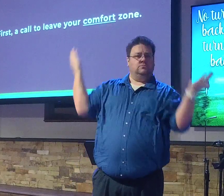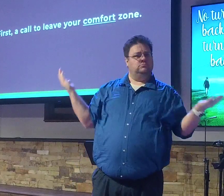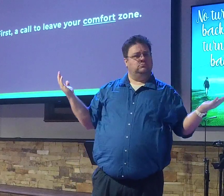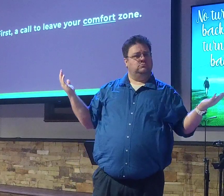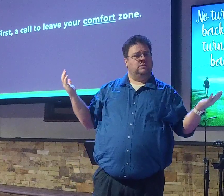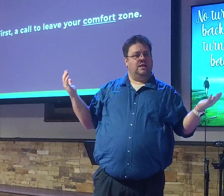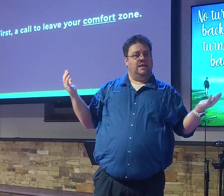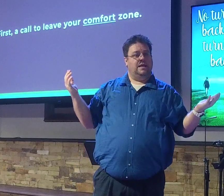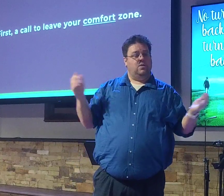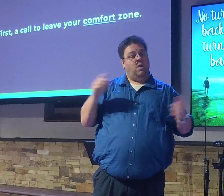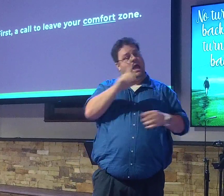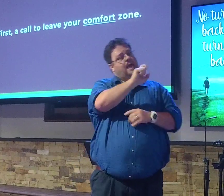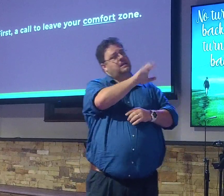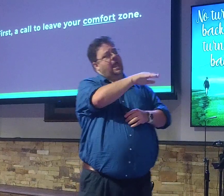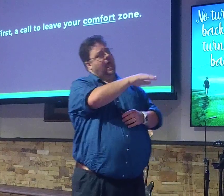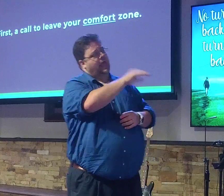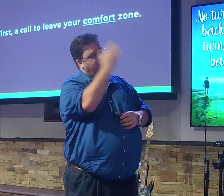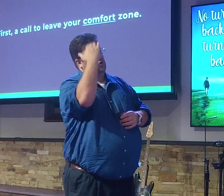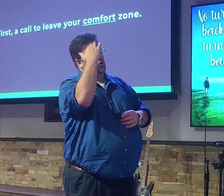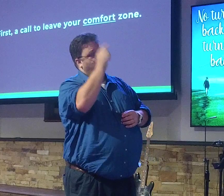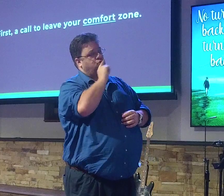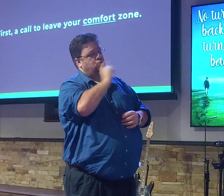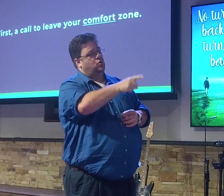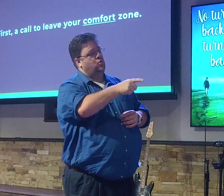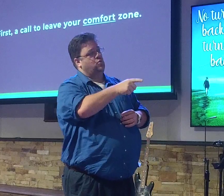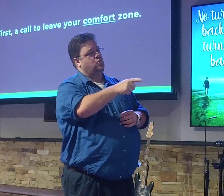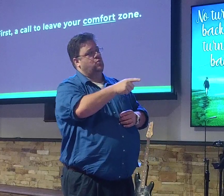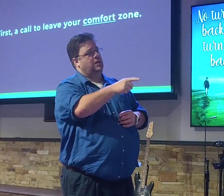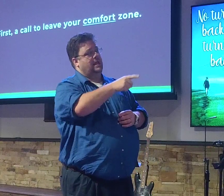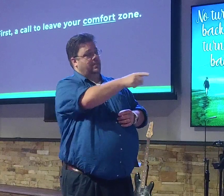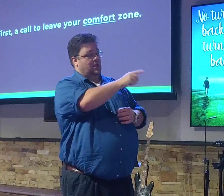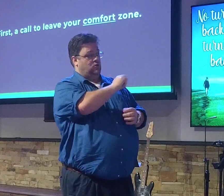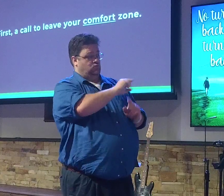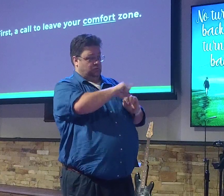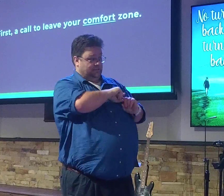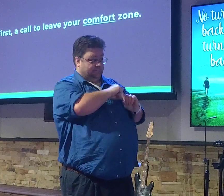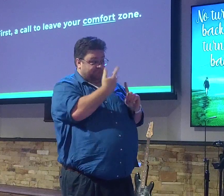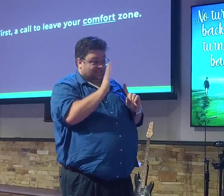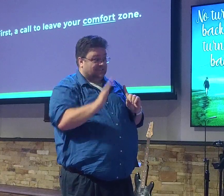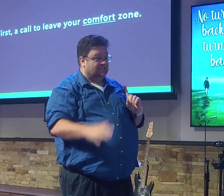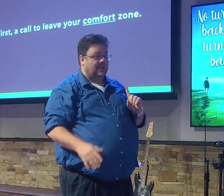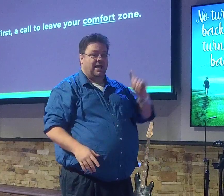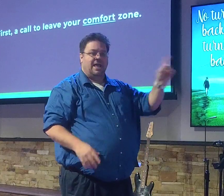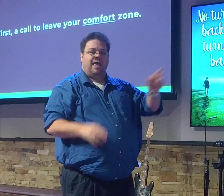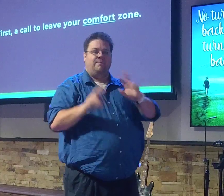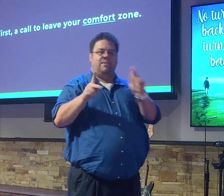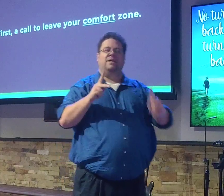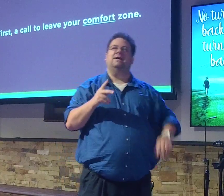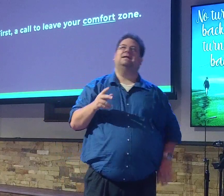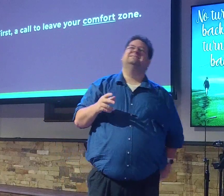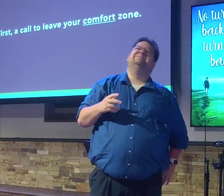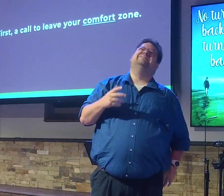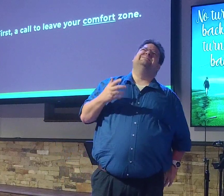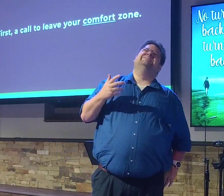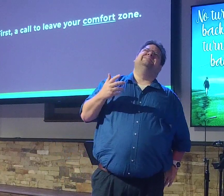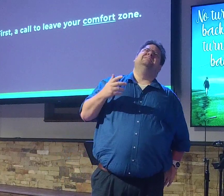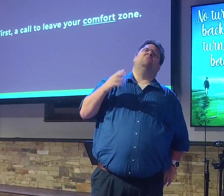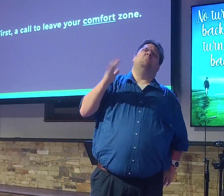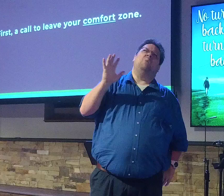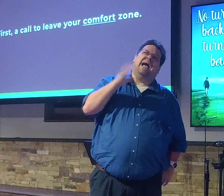You ask people, hey, do you know for sure that you're a Christian? And people will be like, well, I think I'm